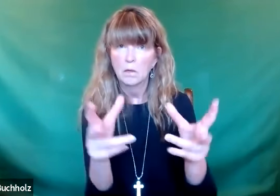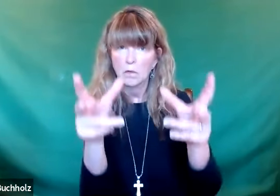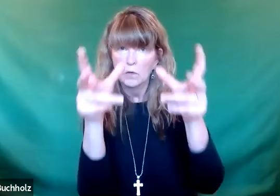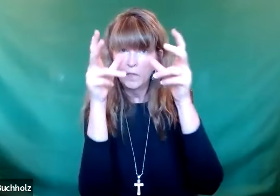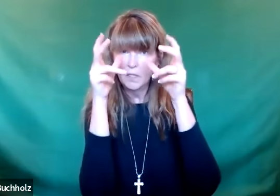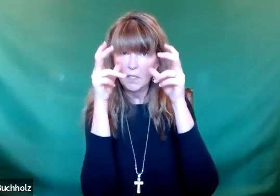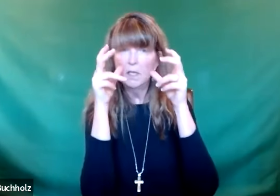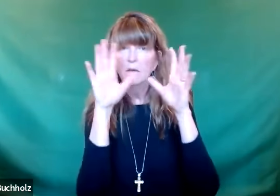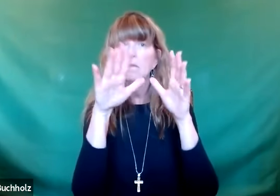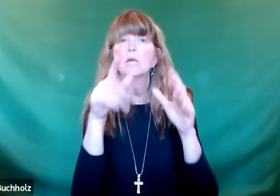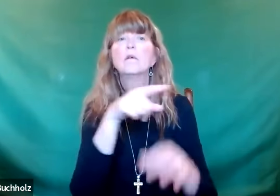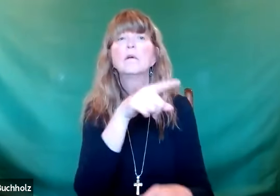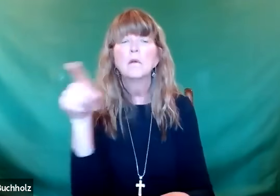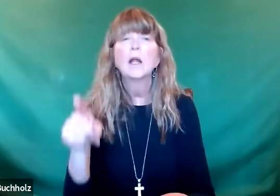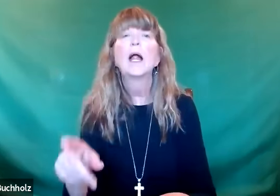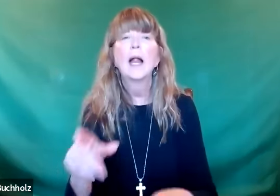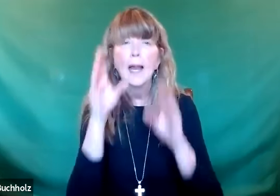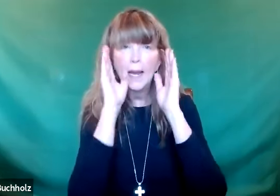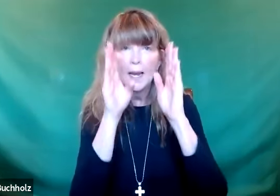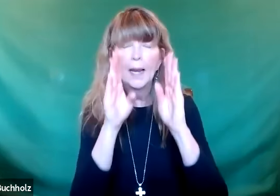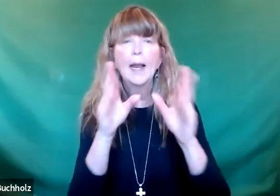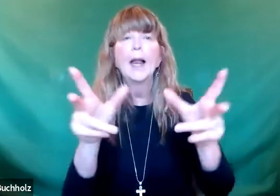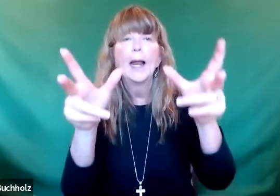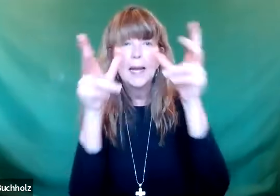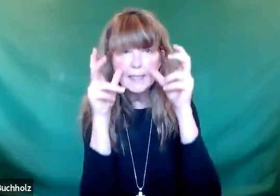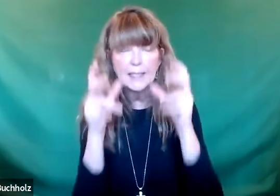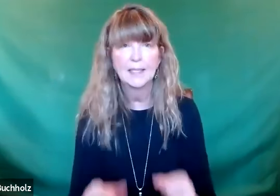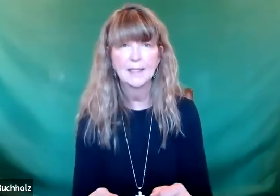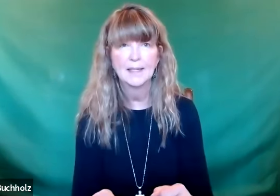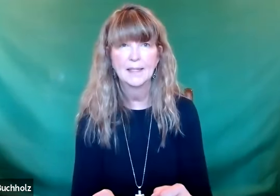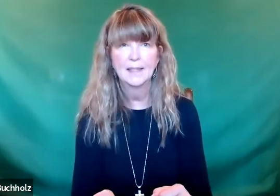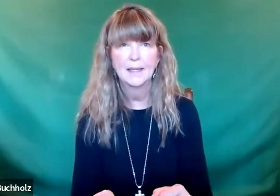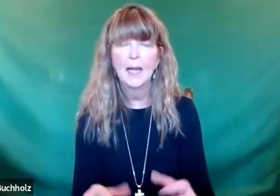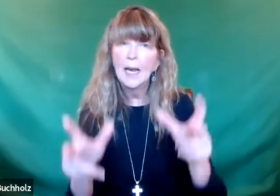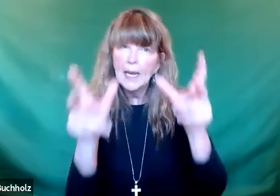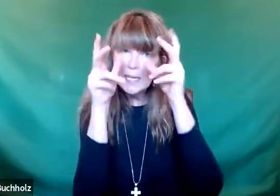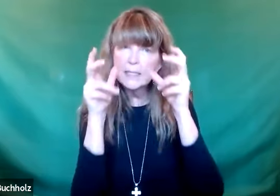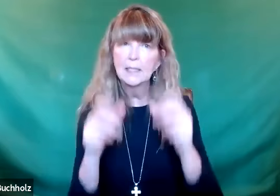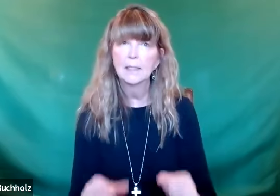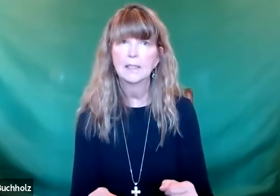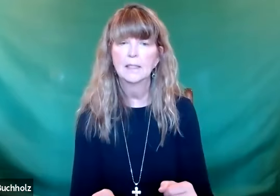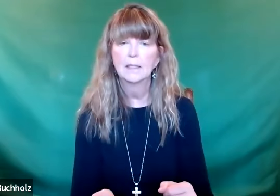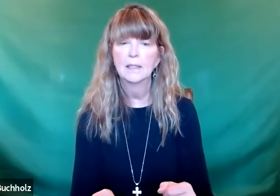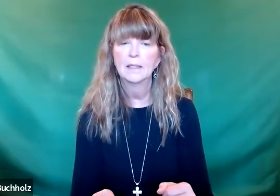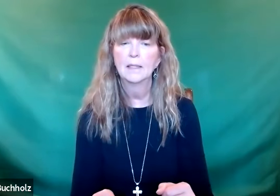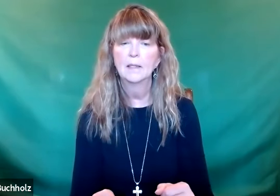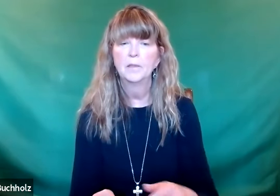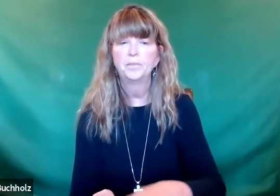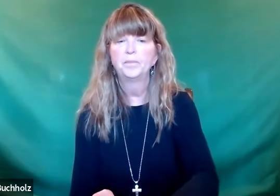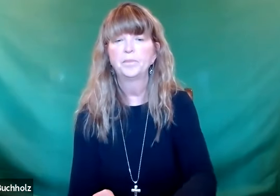He's talking about people who want to learn, who want to attend, who want to take in